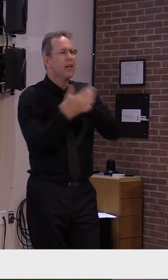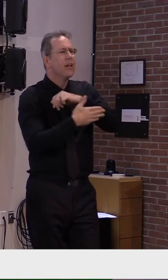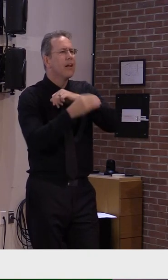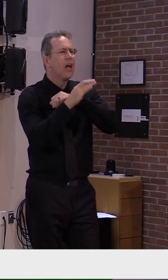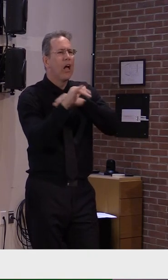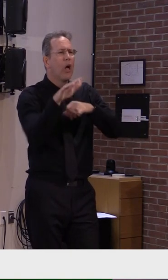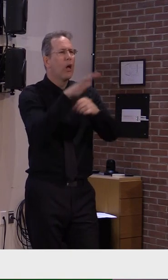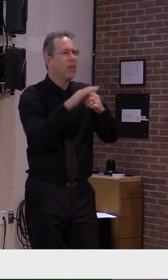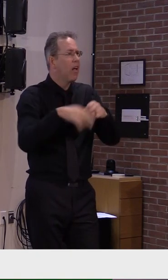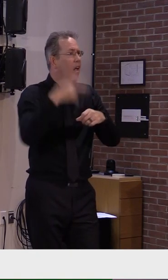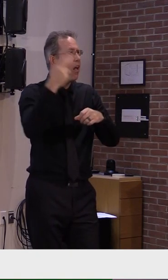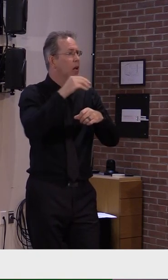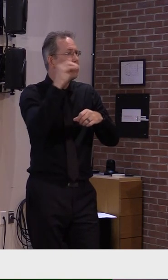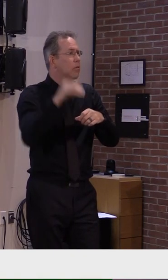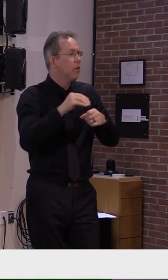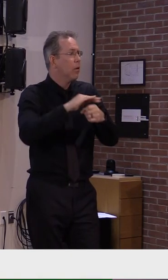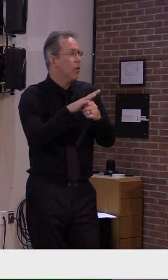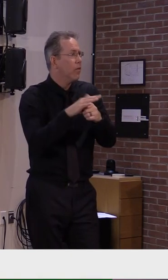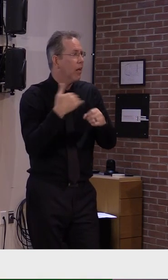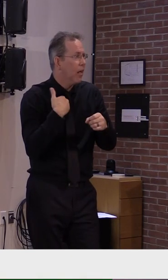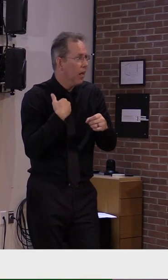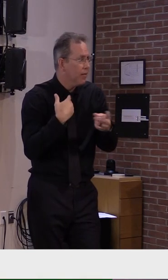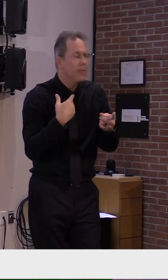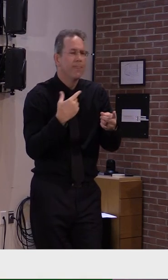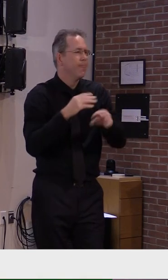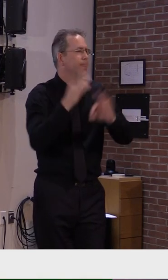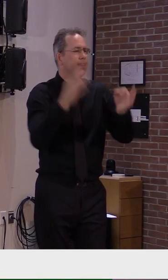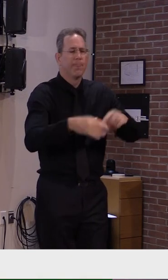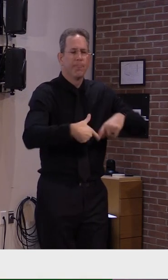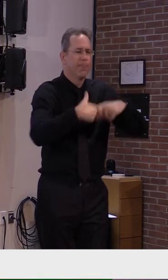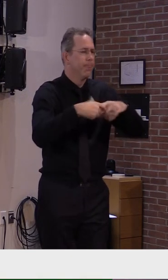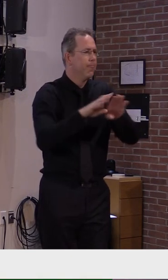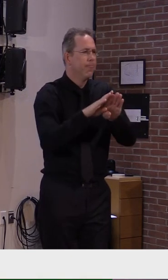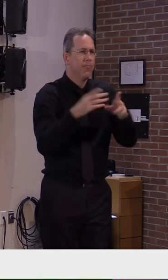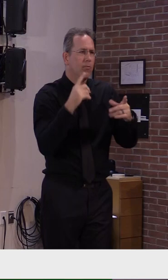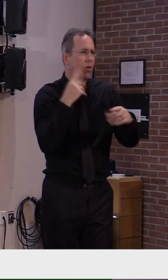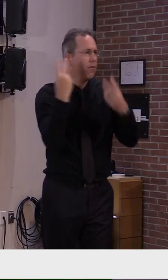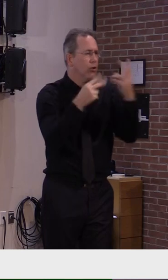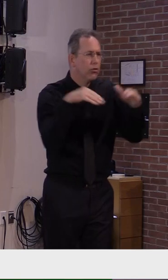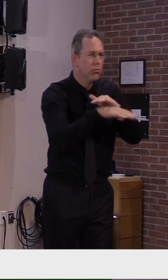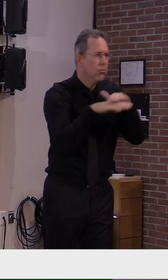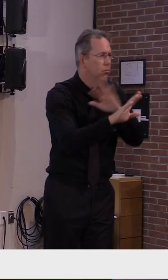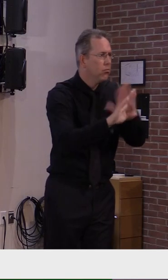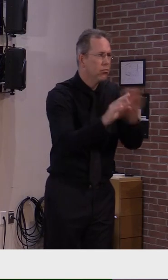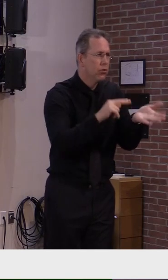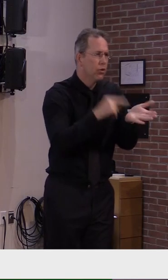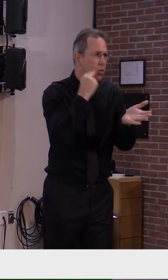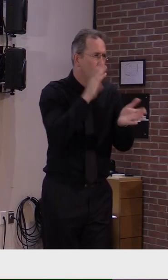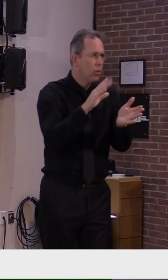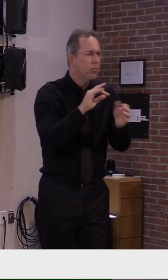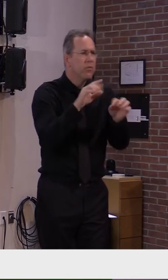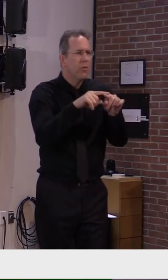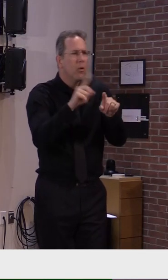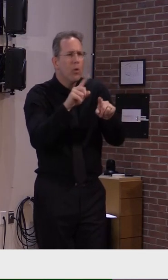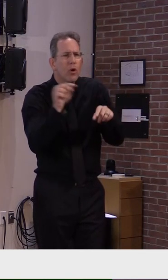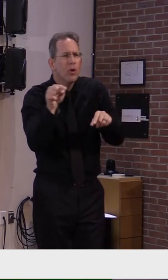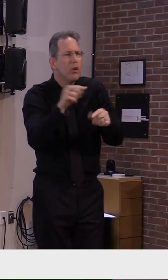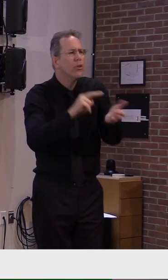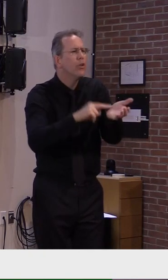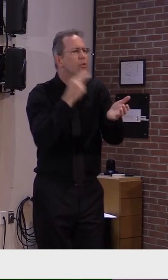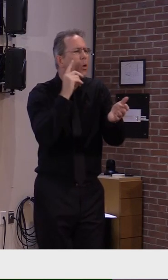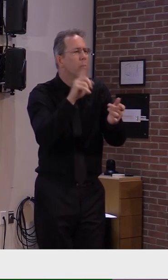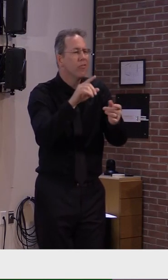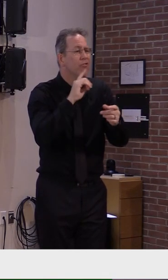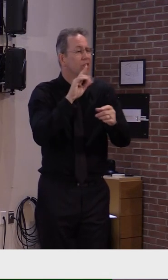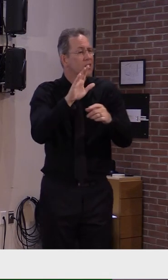on these nursing homes to abide by these regulations in that they